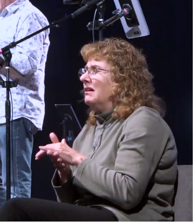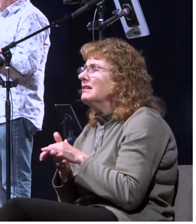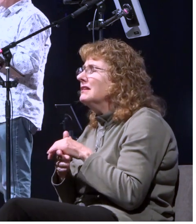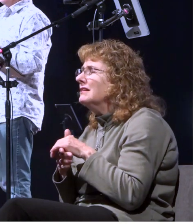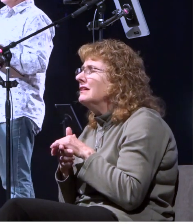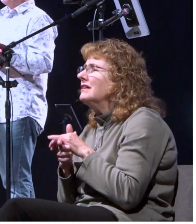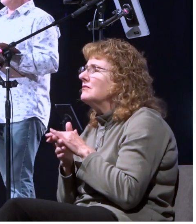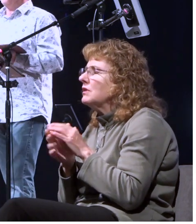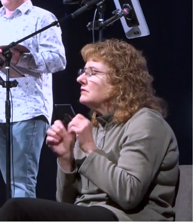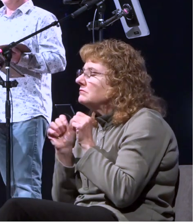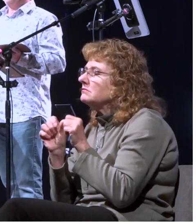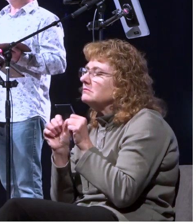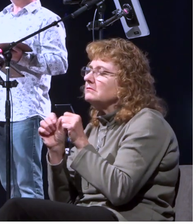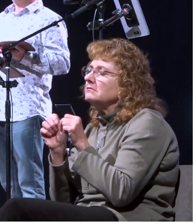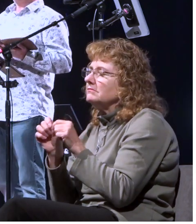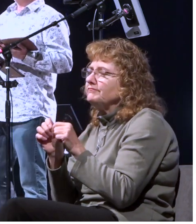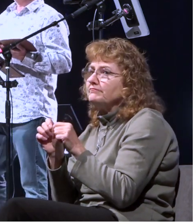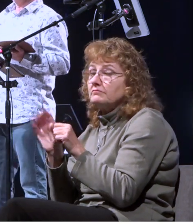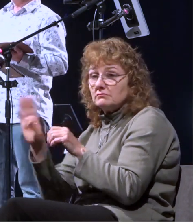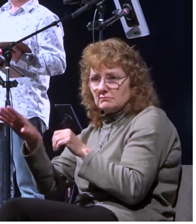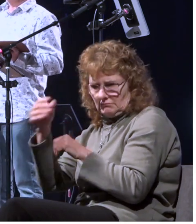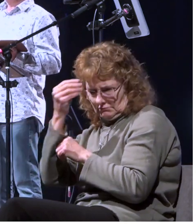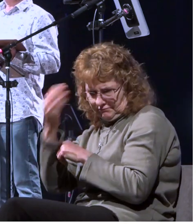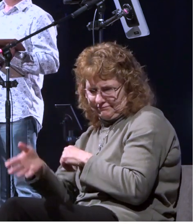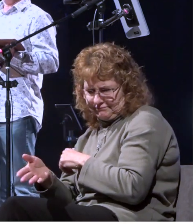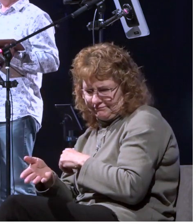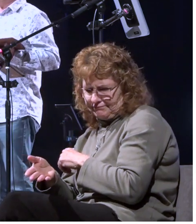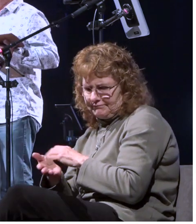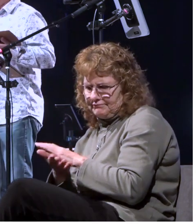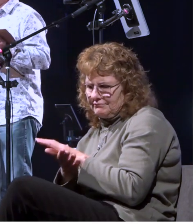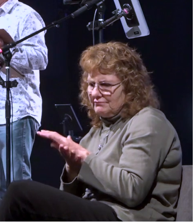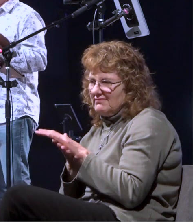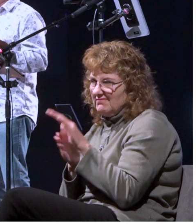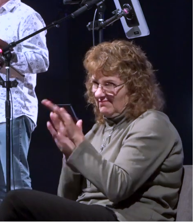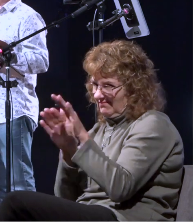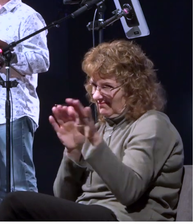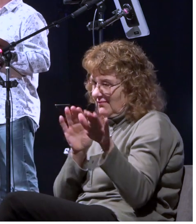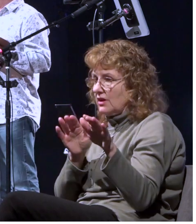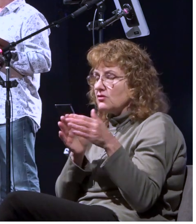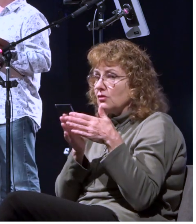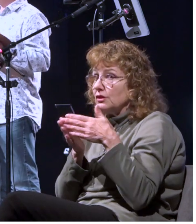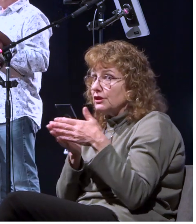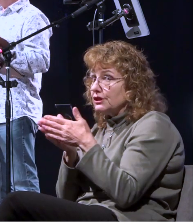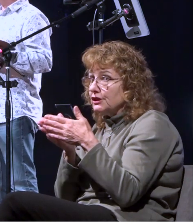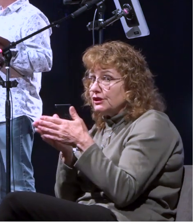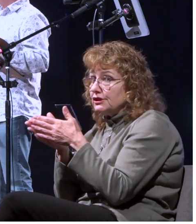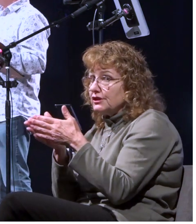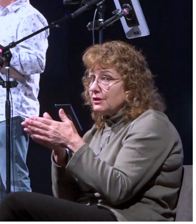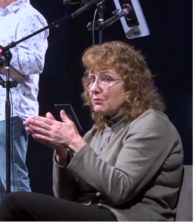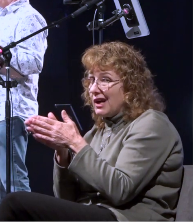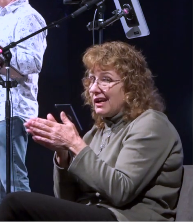abstinence and by the way let me just again i'll remind you shipwrecks metaphorically speaking